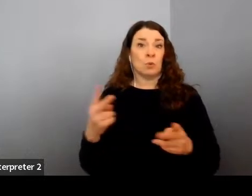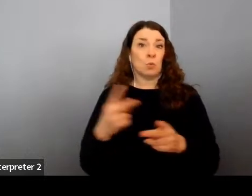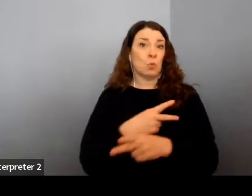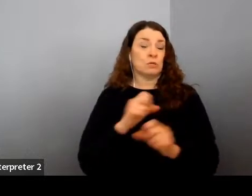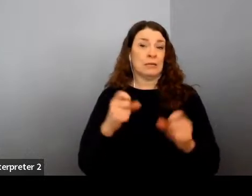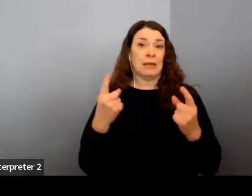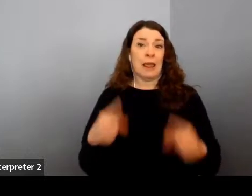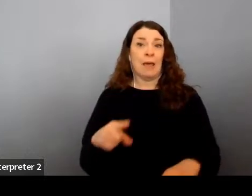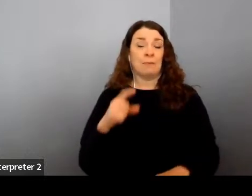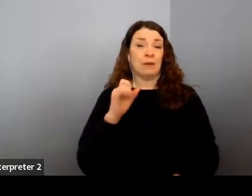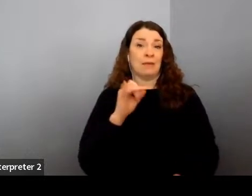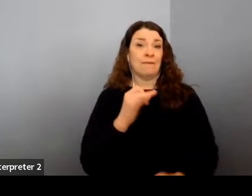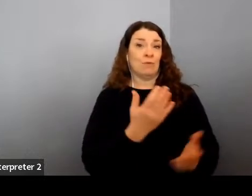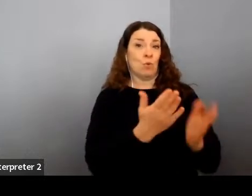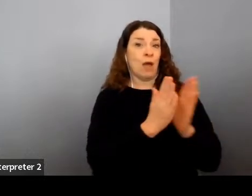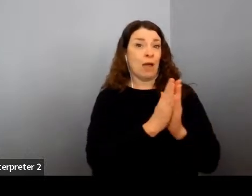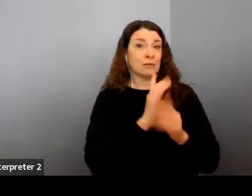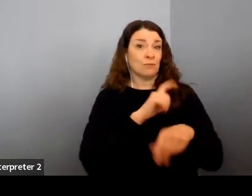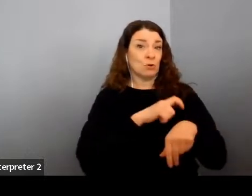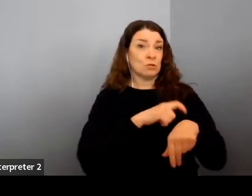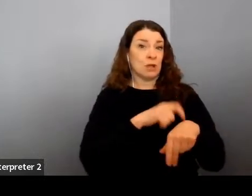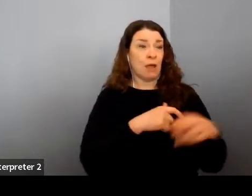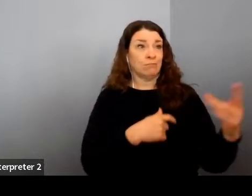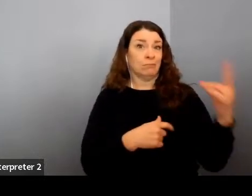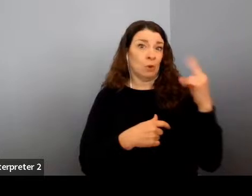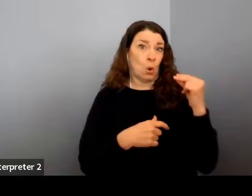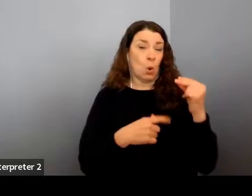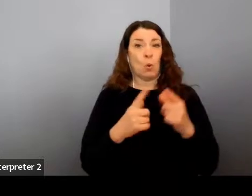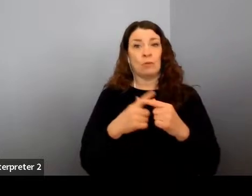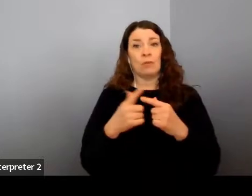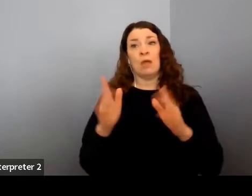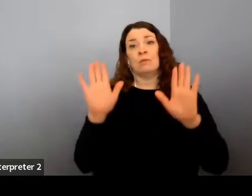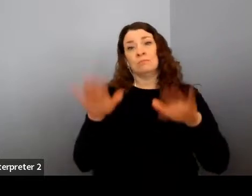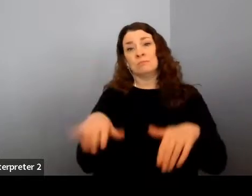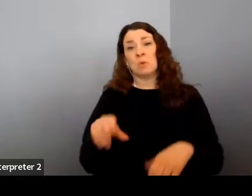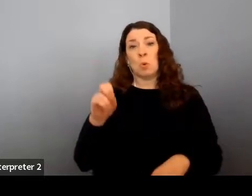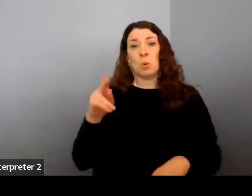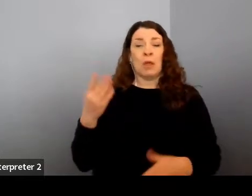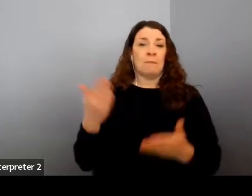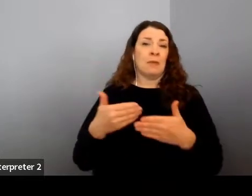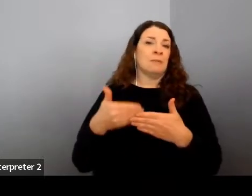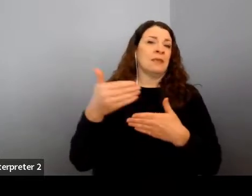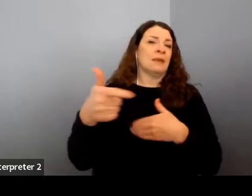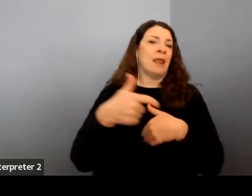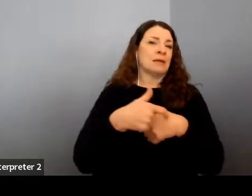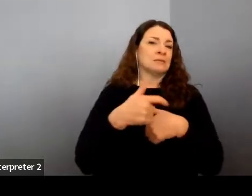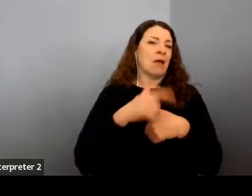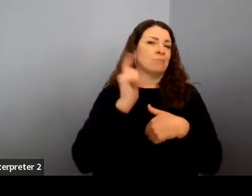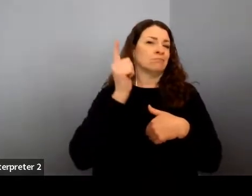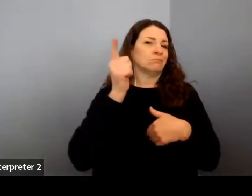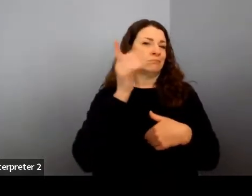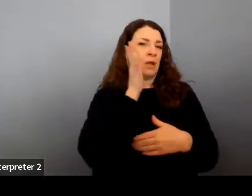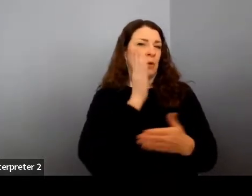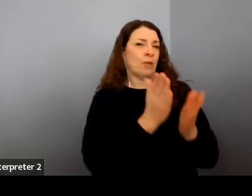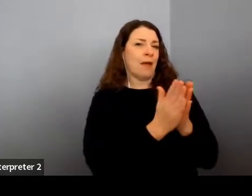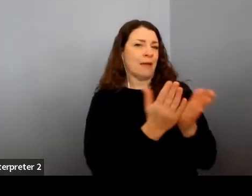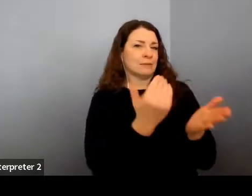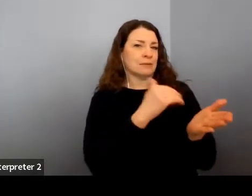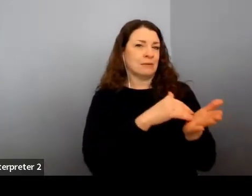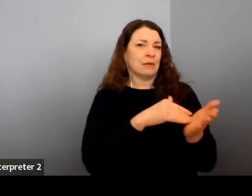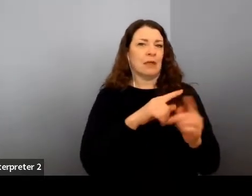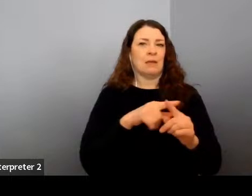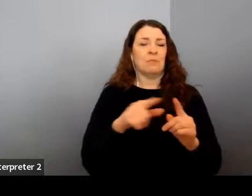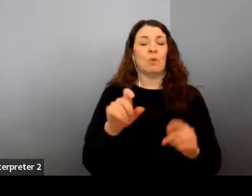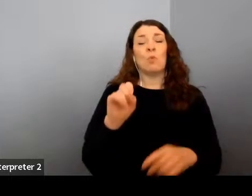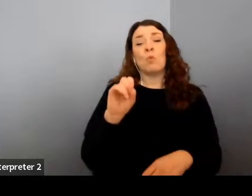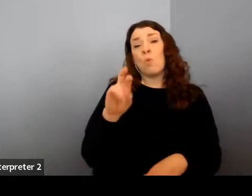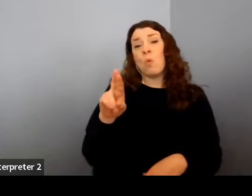right now. That's okay. You know, then maybe the next time that they reach out, it's like, oh, right. You know, I do have a little extra time now let's jump on the phone for